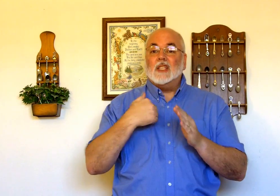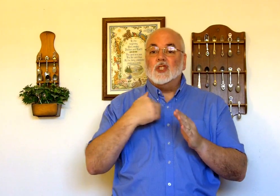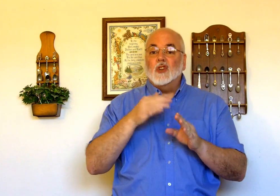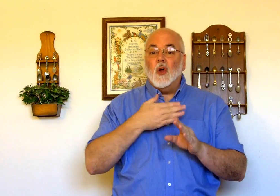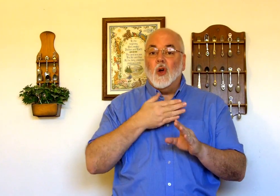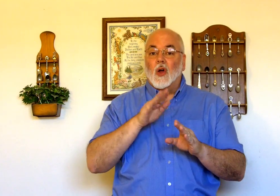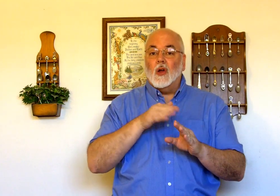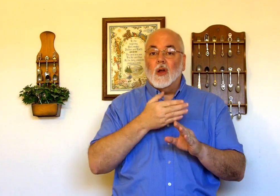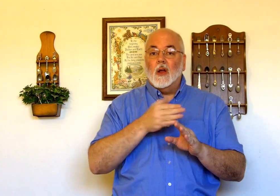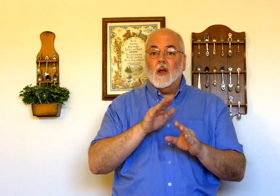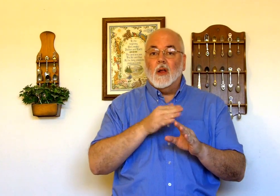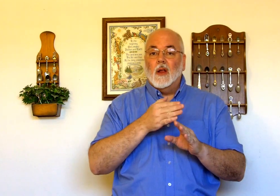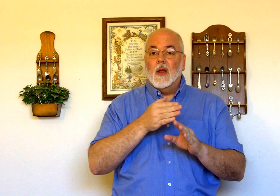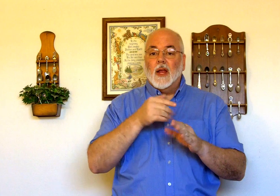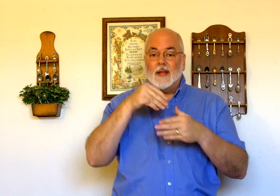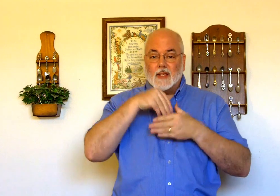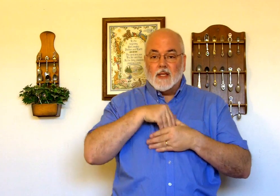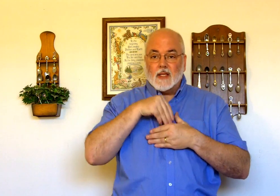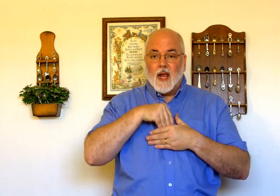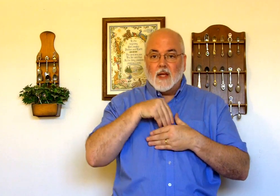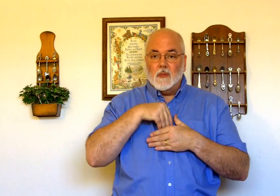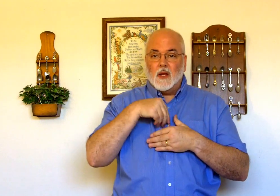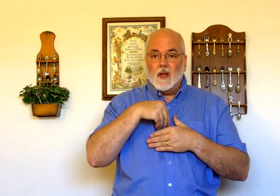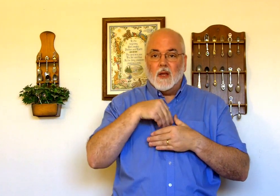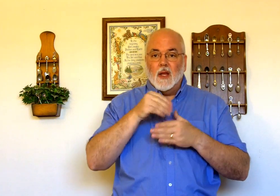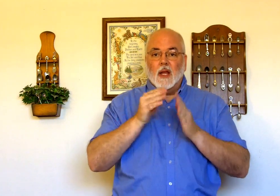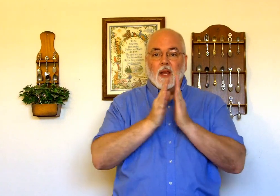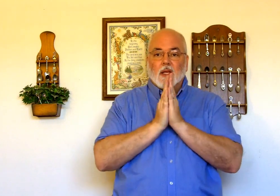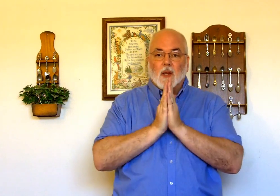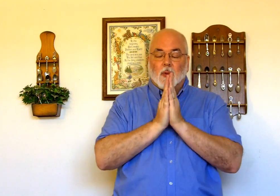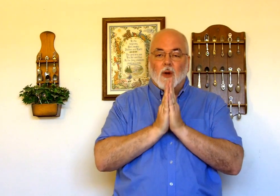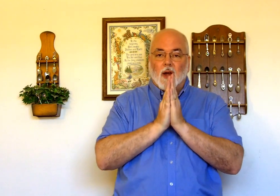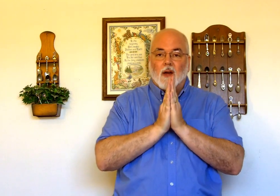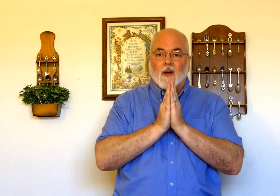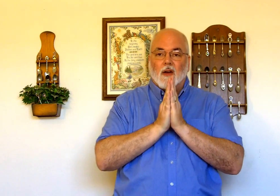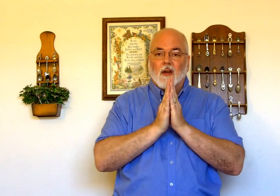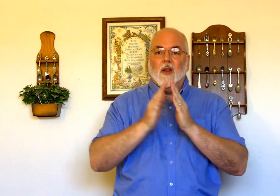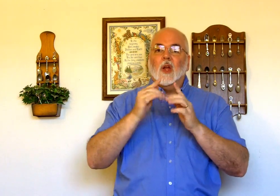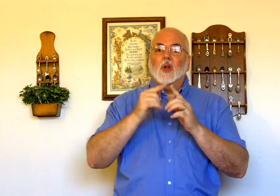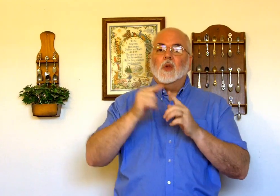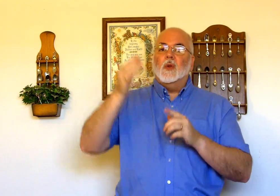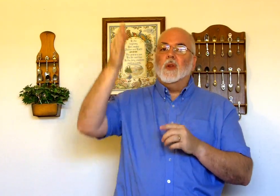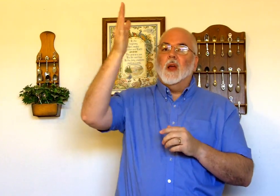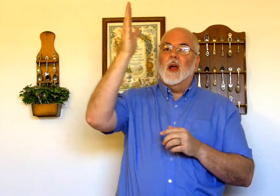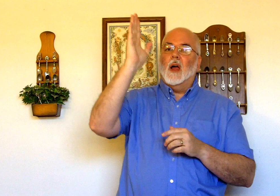song that's inside me is a prayer prayer to to god